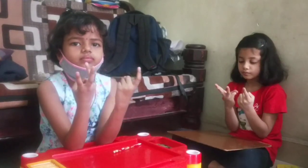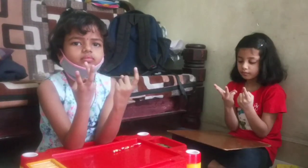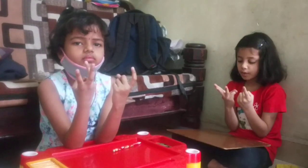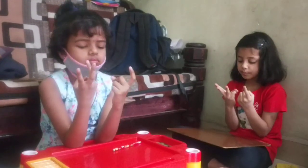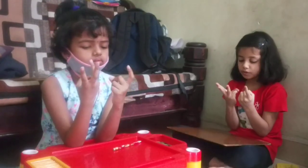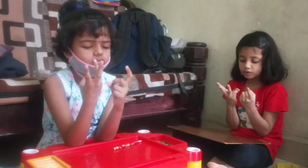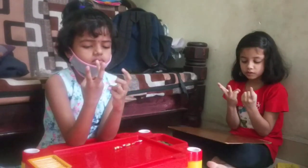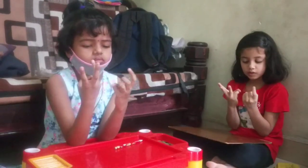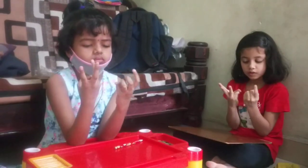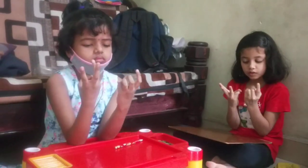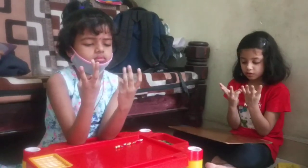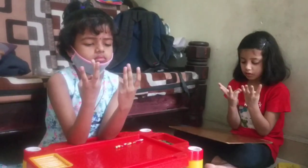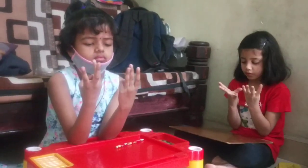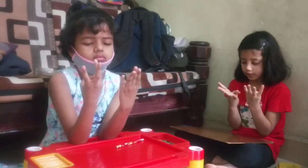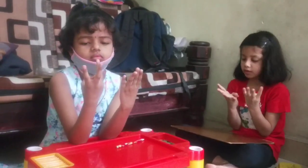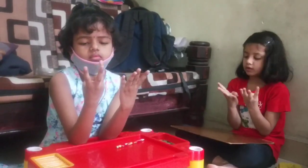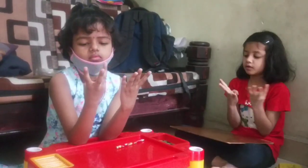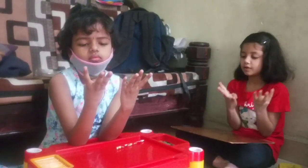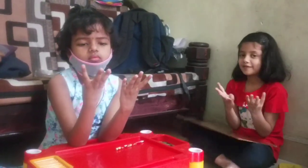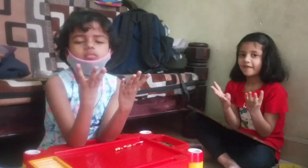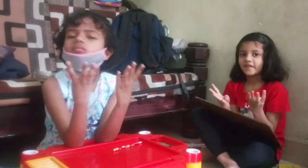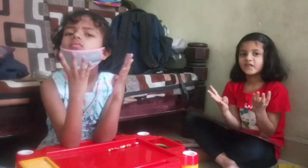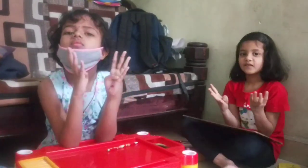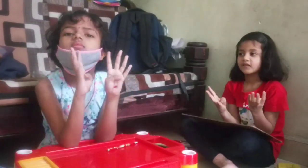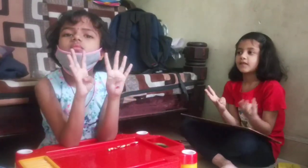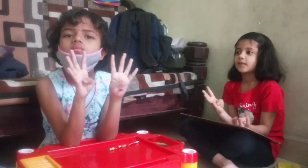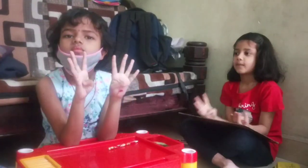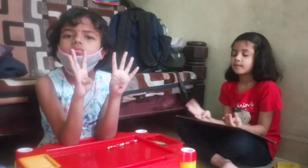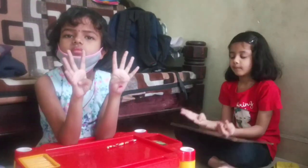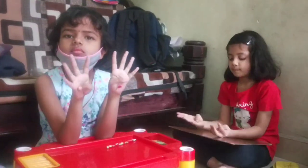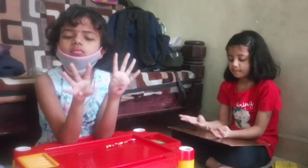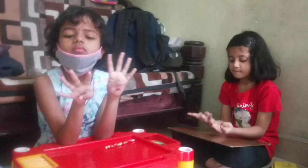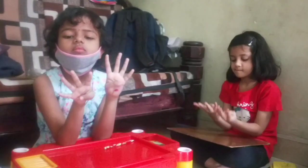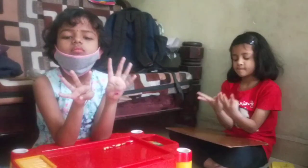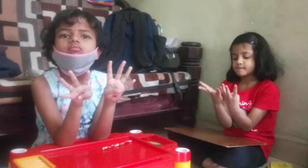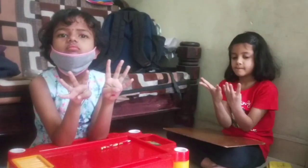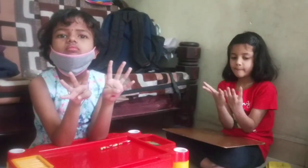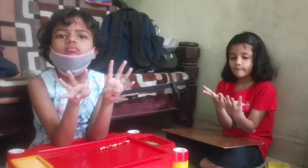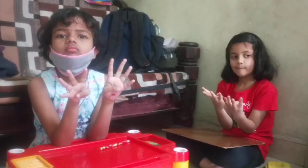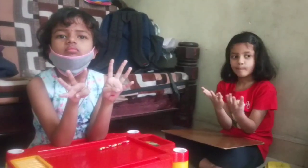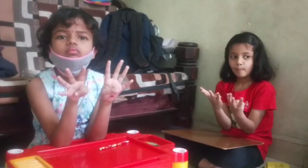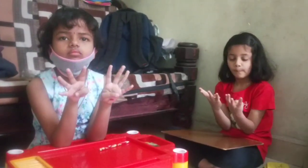minus 22.